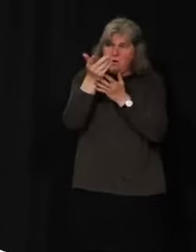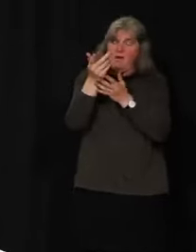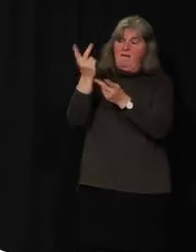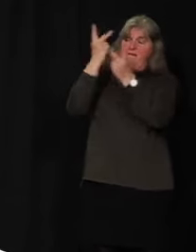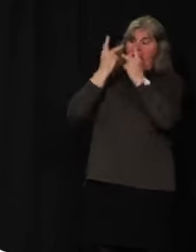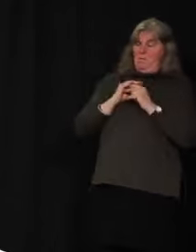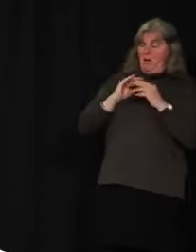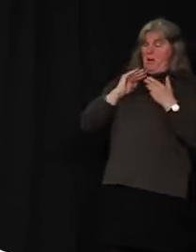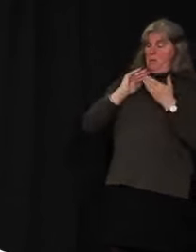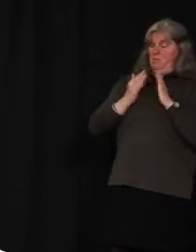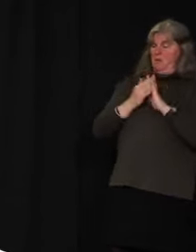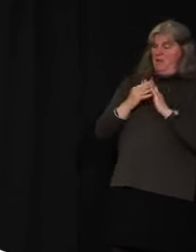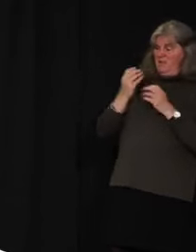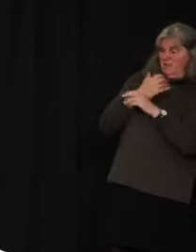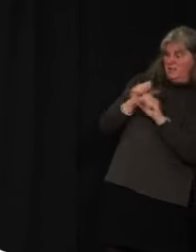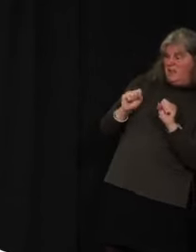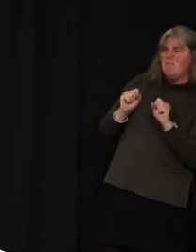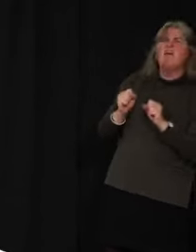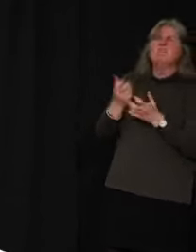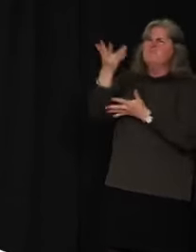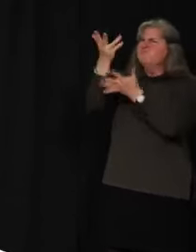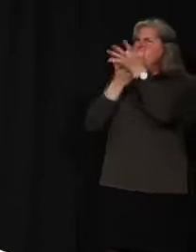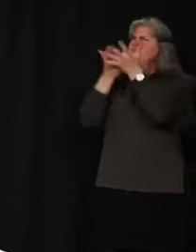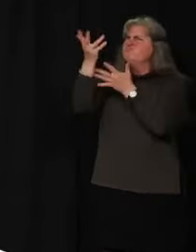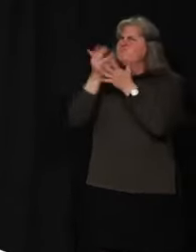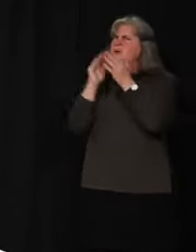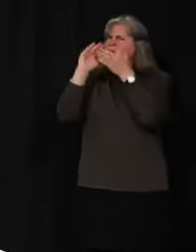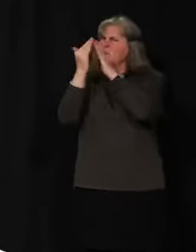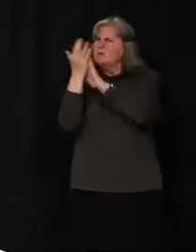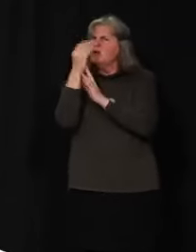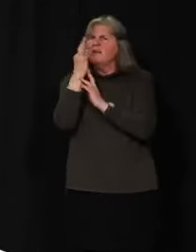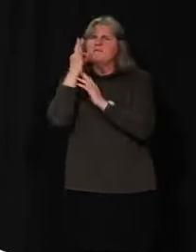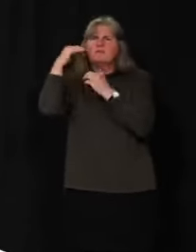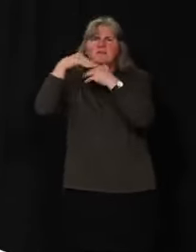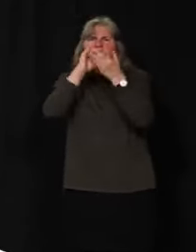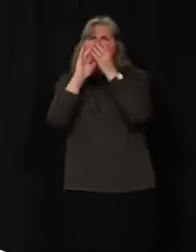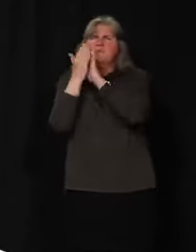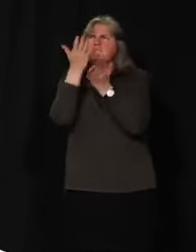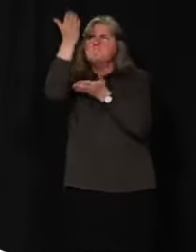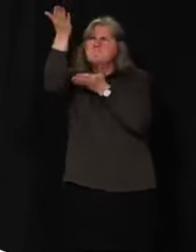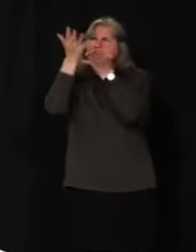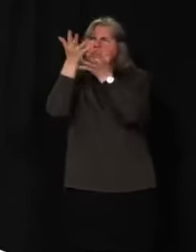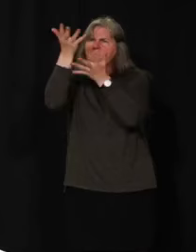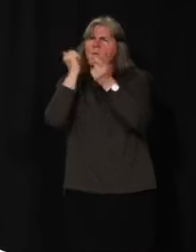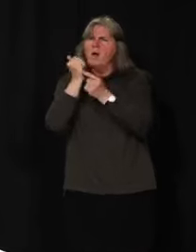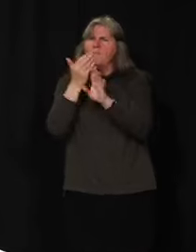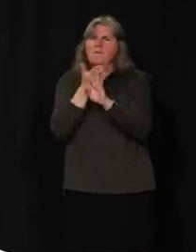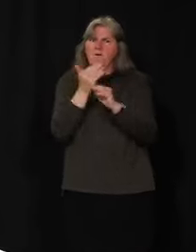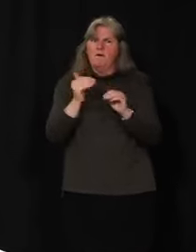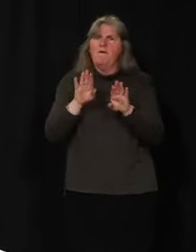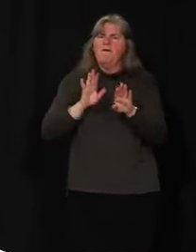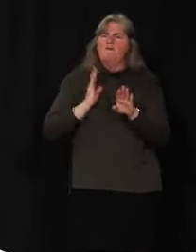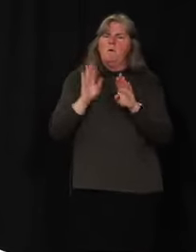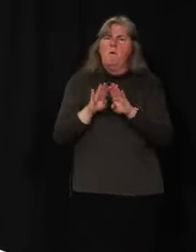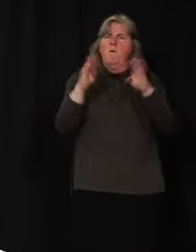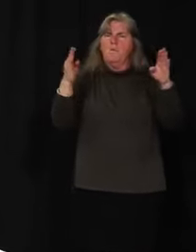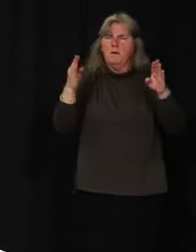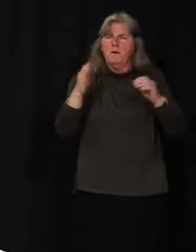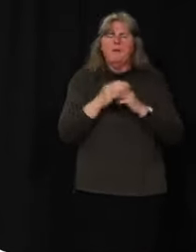communities and that they feel safe. This is an important part of moving ahead with these changes.